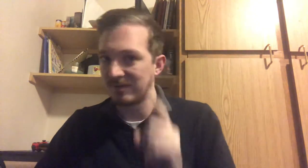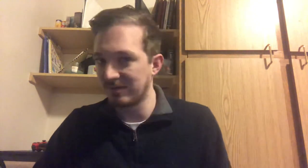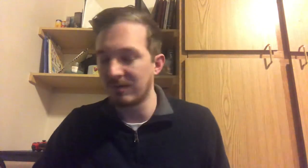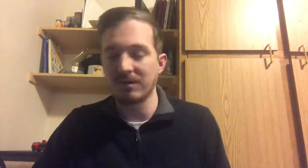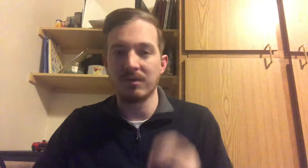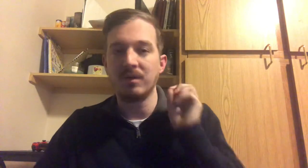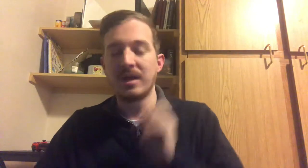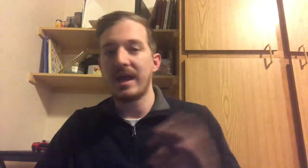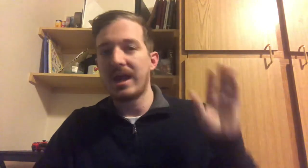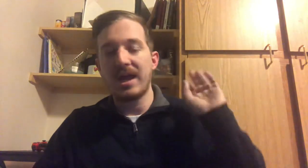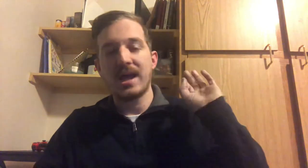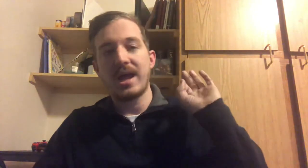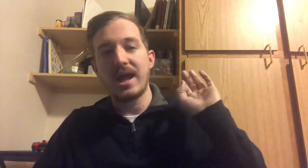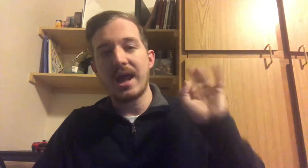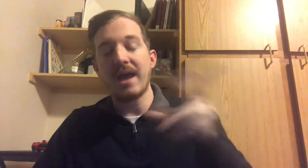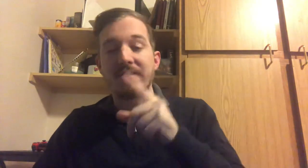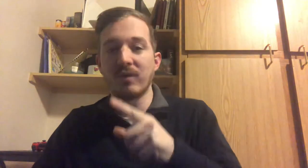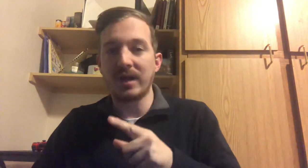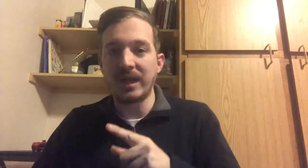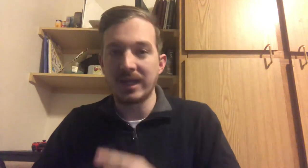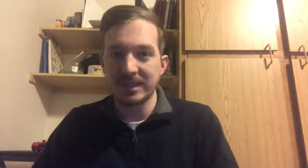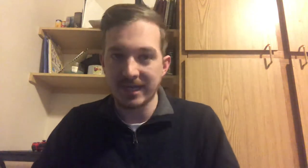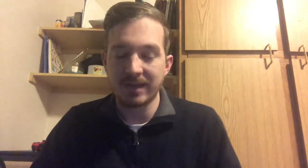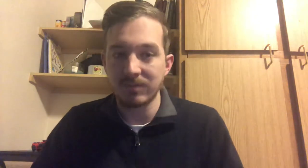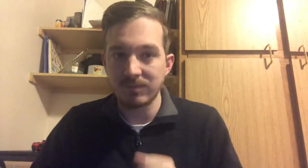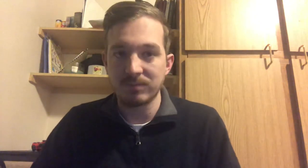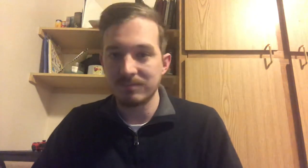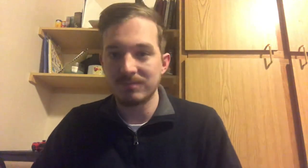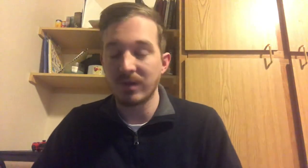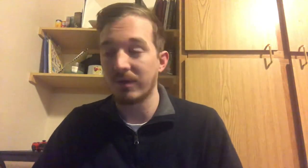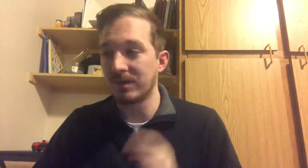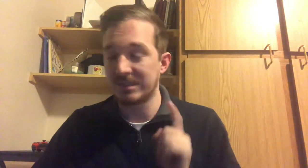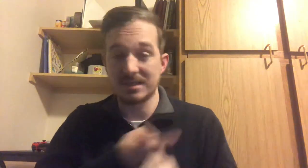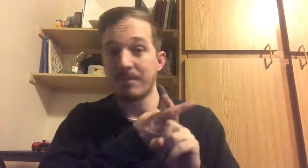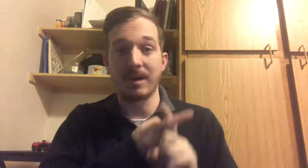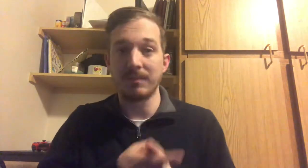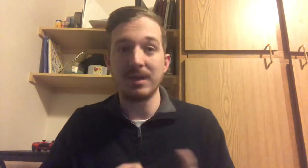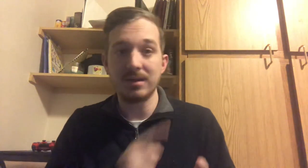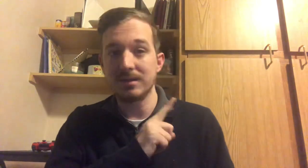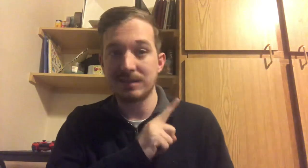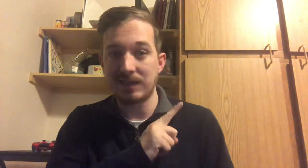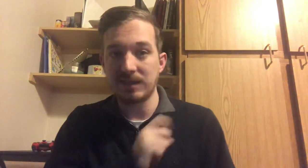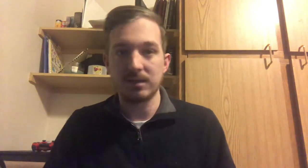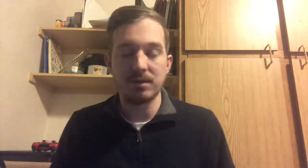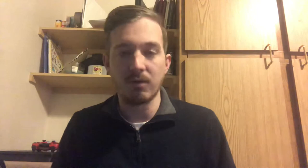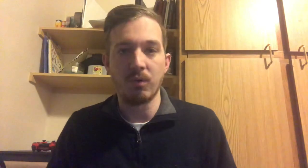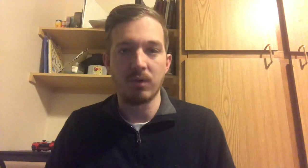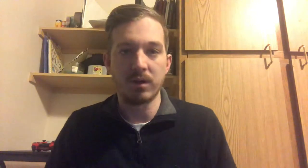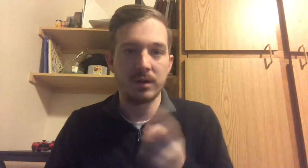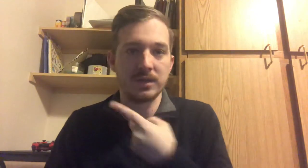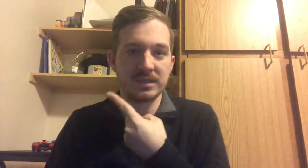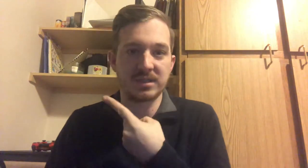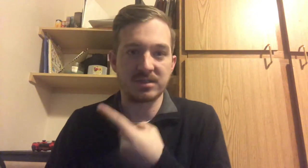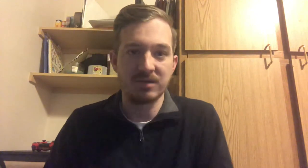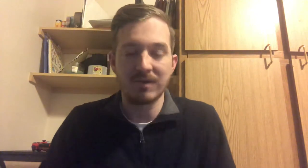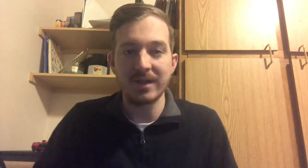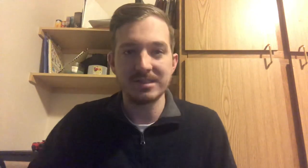those that don't know, every day. Whether it's about me, or discussion and rants,